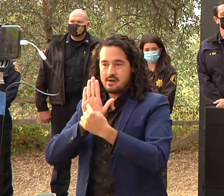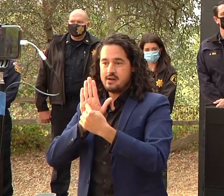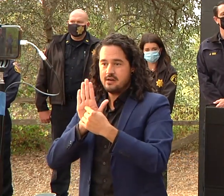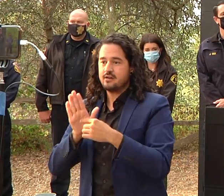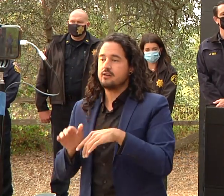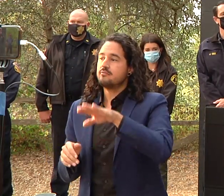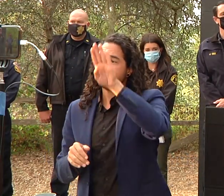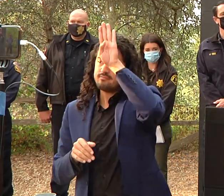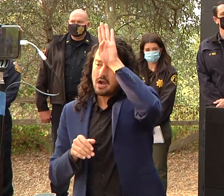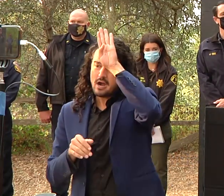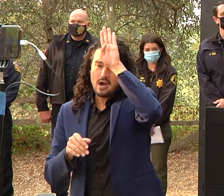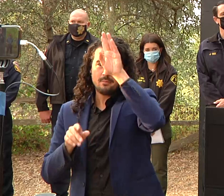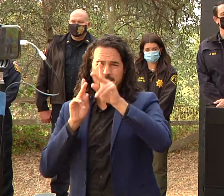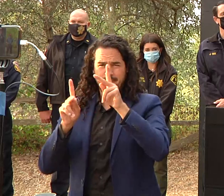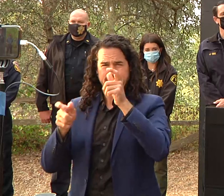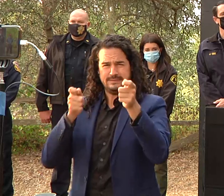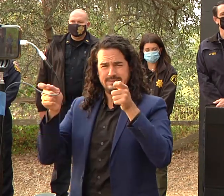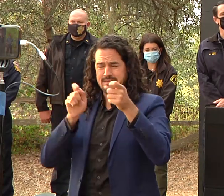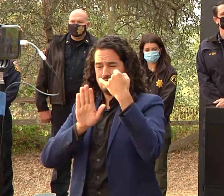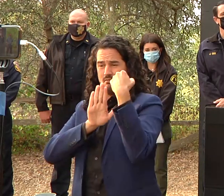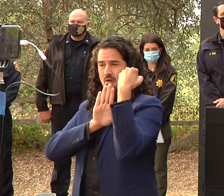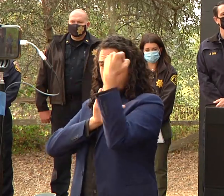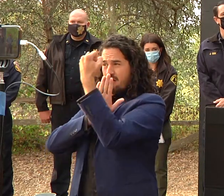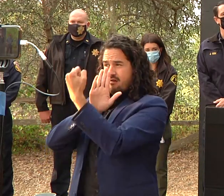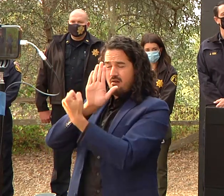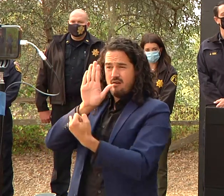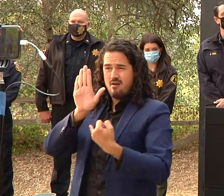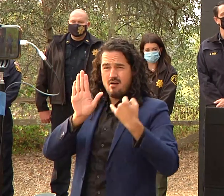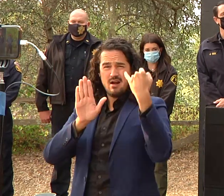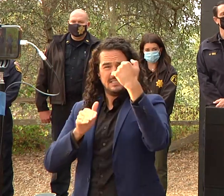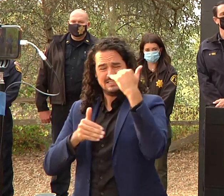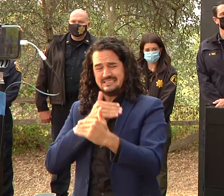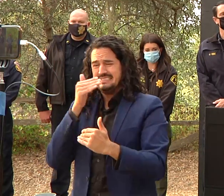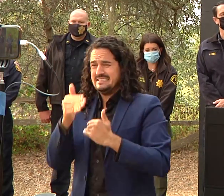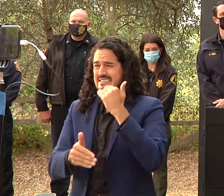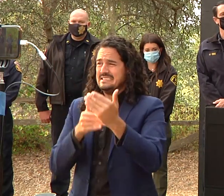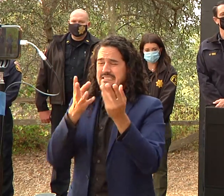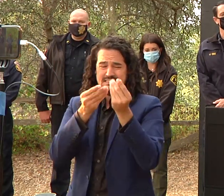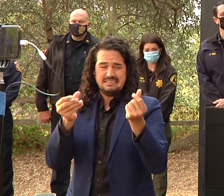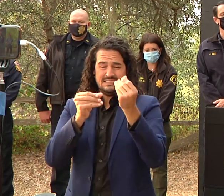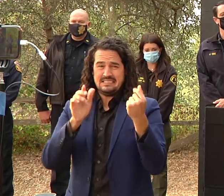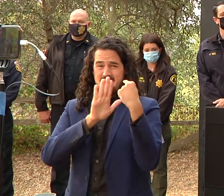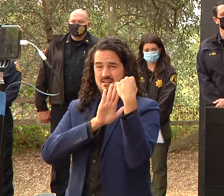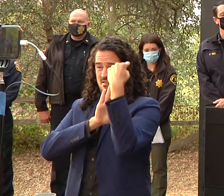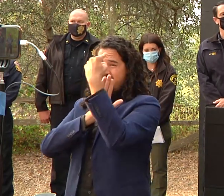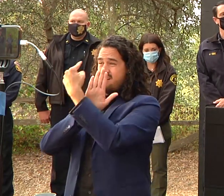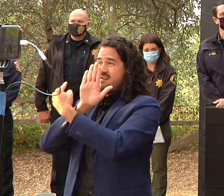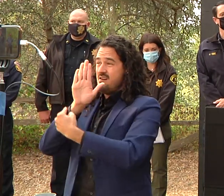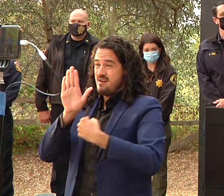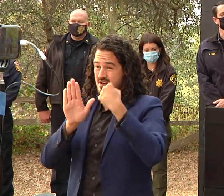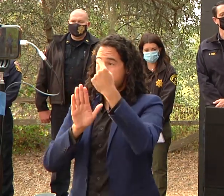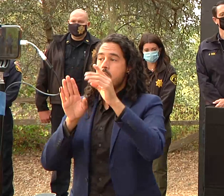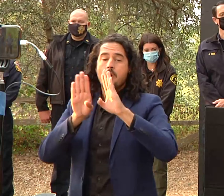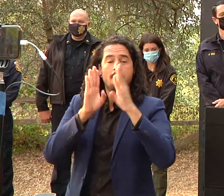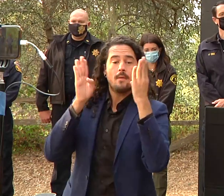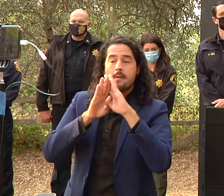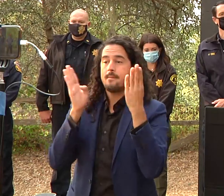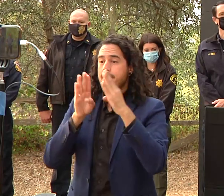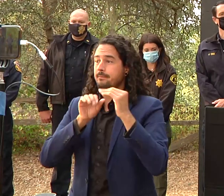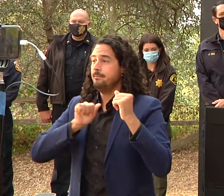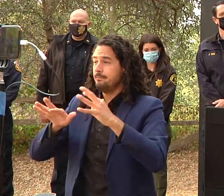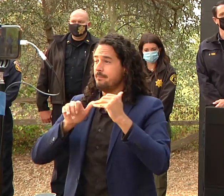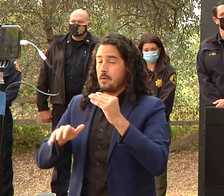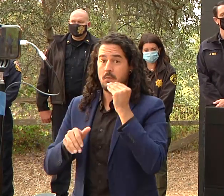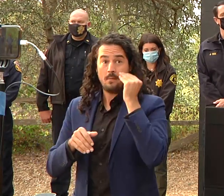mopping those areas up so we can safely get the majority of folks back home as soon as possible with that said today we